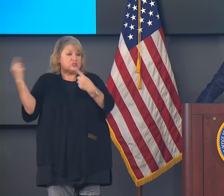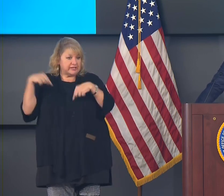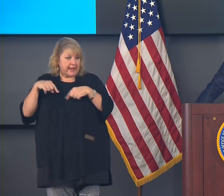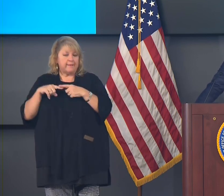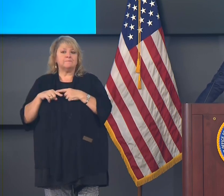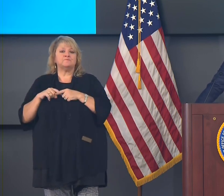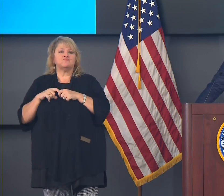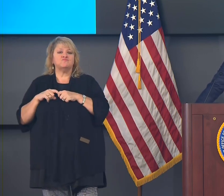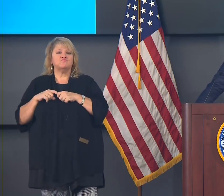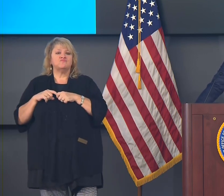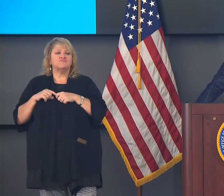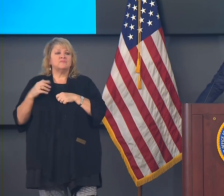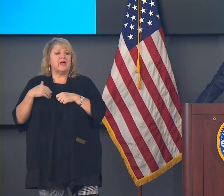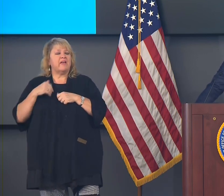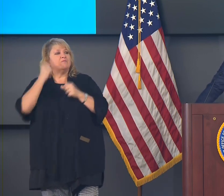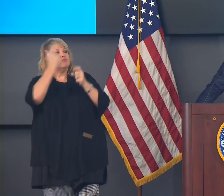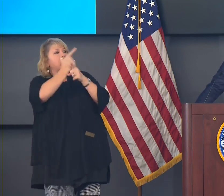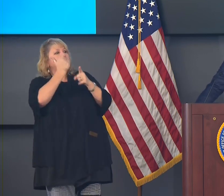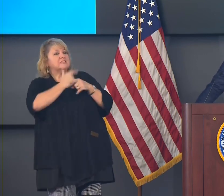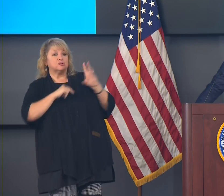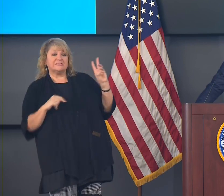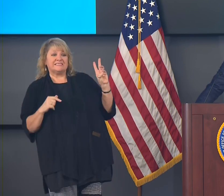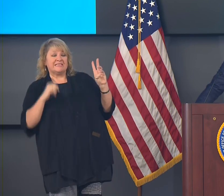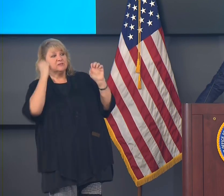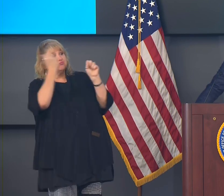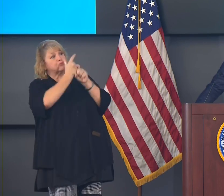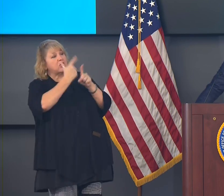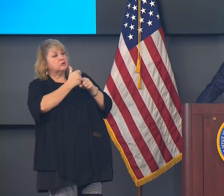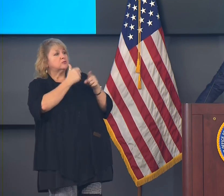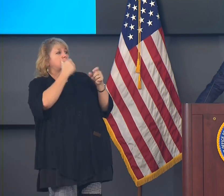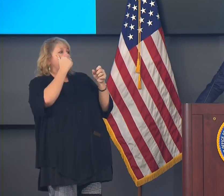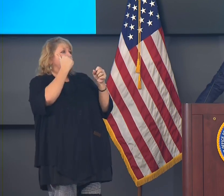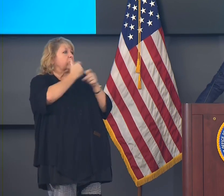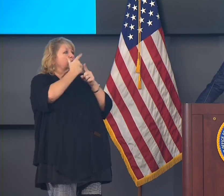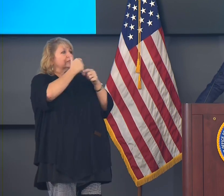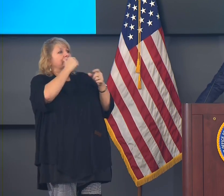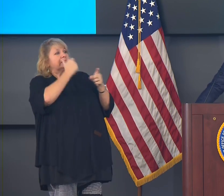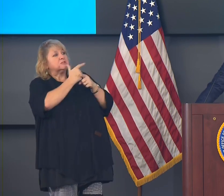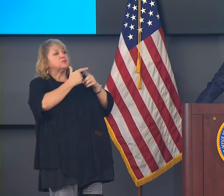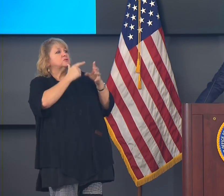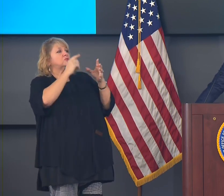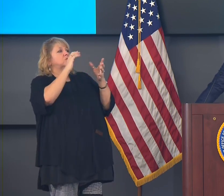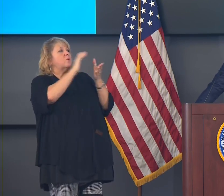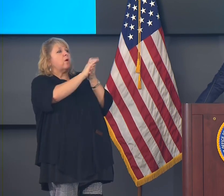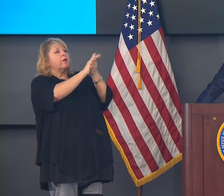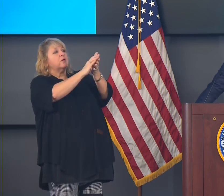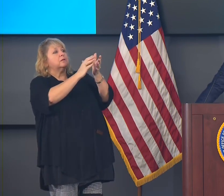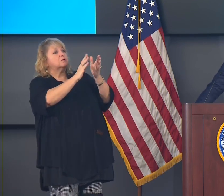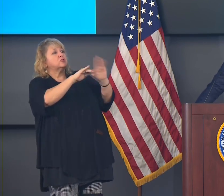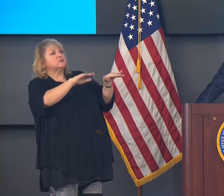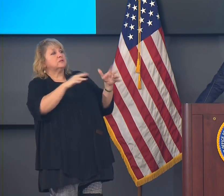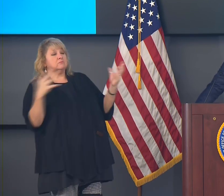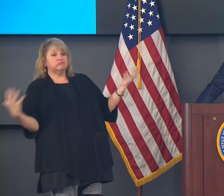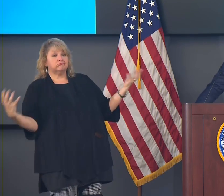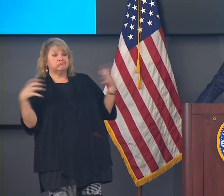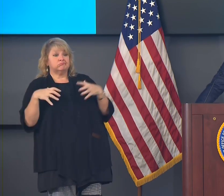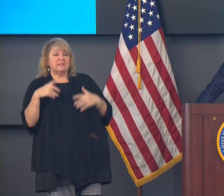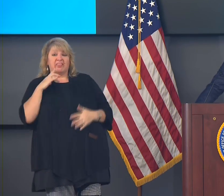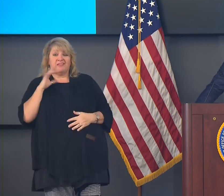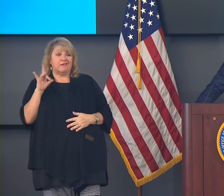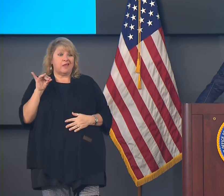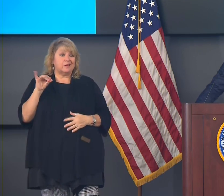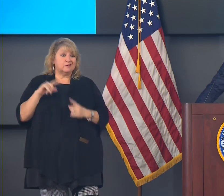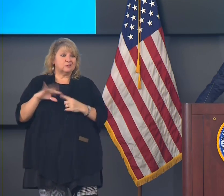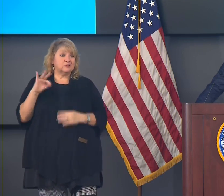I still have six siblings, and they all came with their spouses and their children and their grandchildren. I don't know, 80 or 90